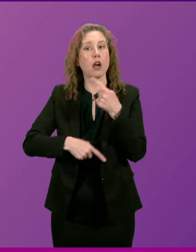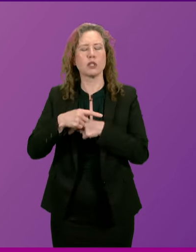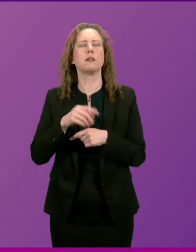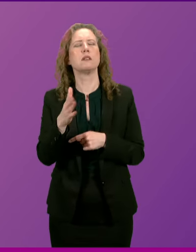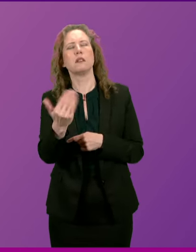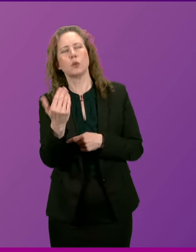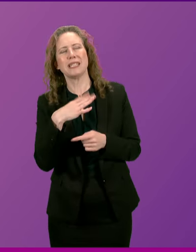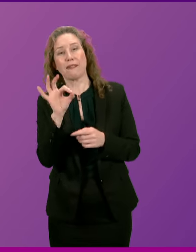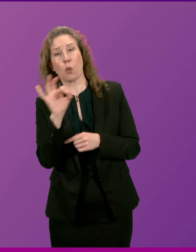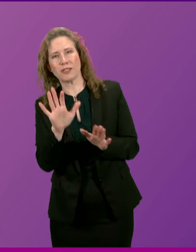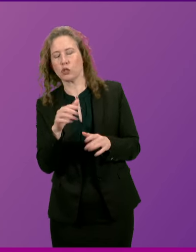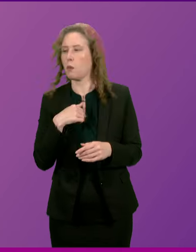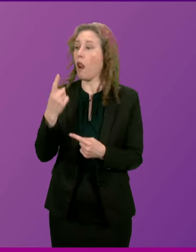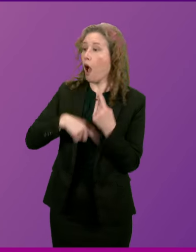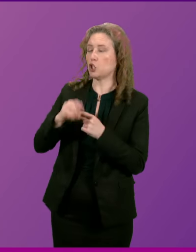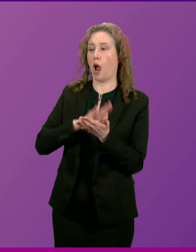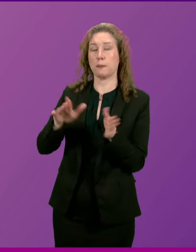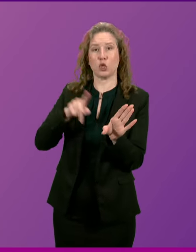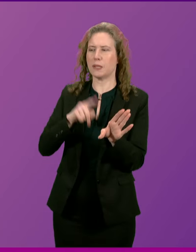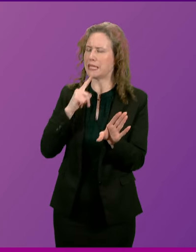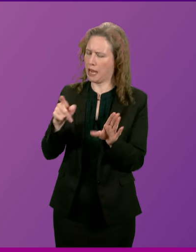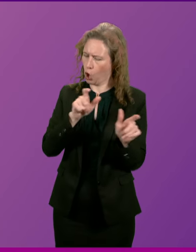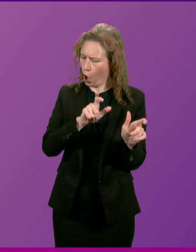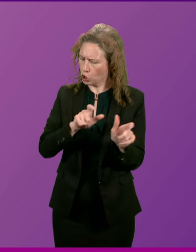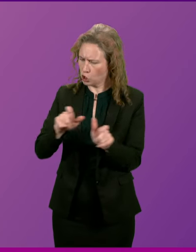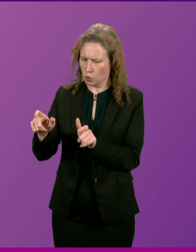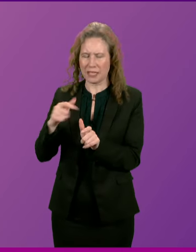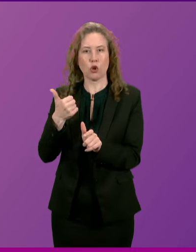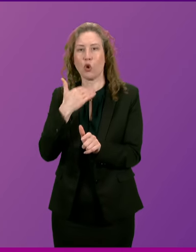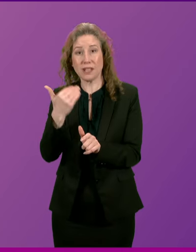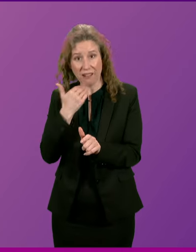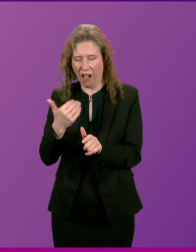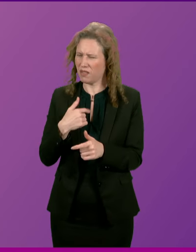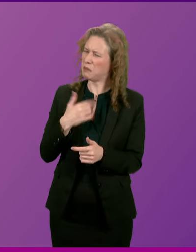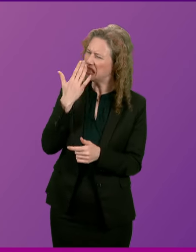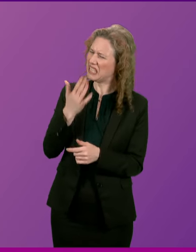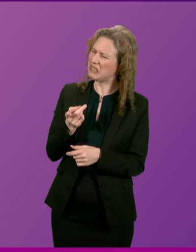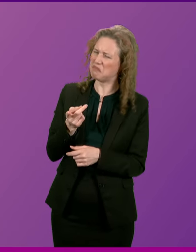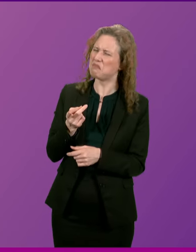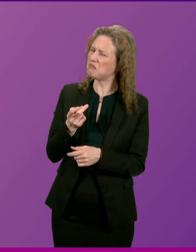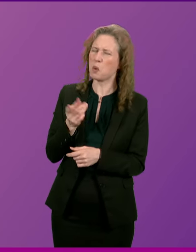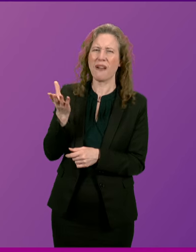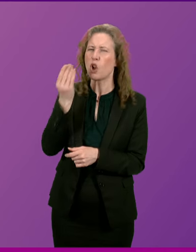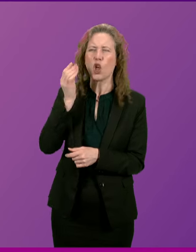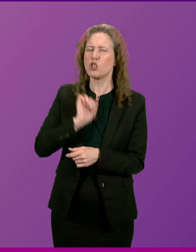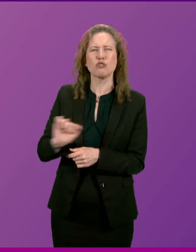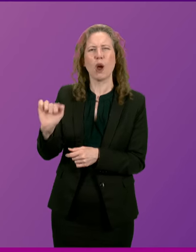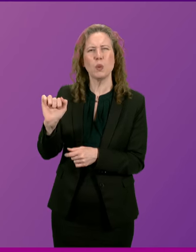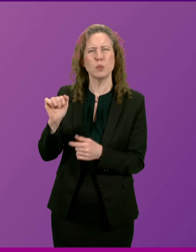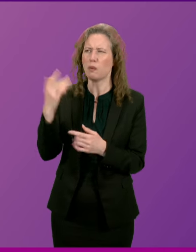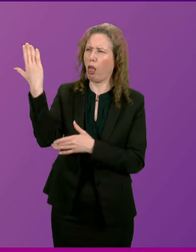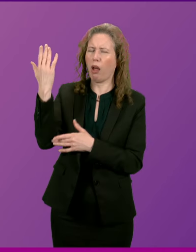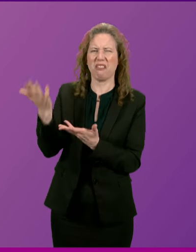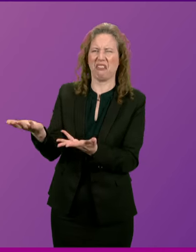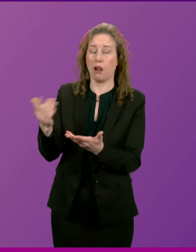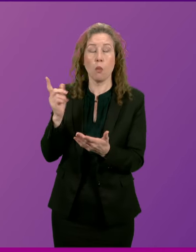Payne Falls attacked Hamza Youssef, saying that continuity wouldn't cut it. But she seems to have failed to learn her own lesson, because